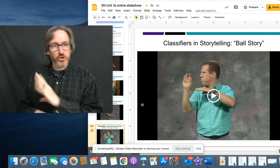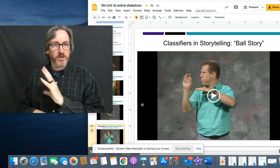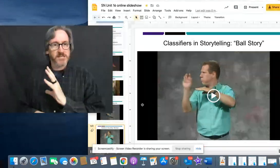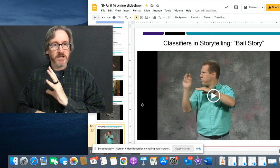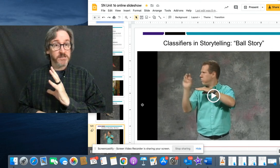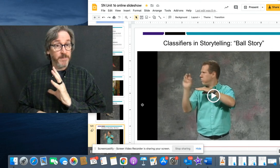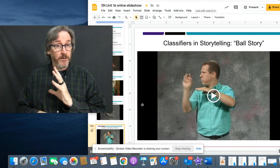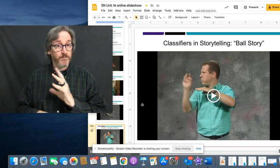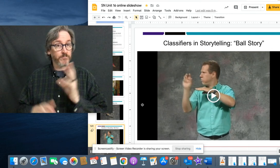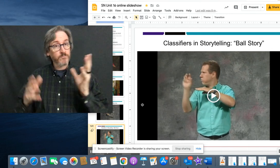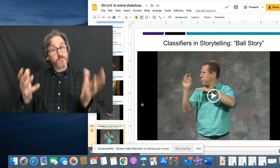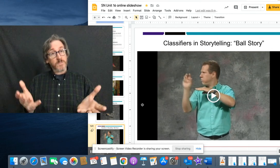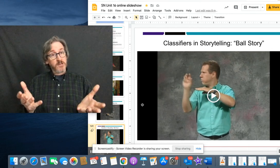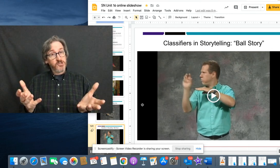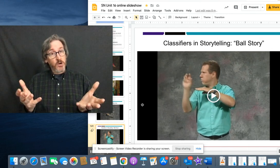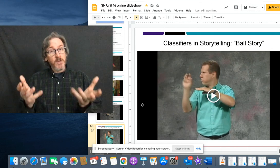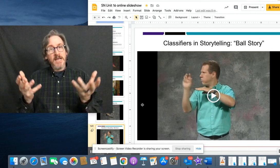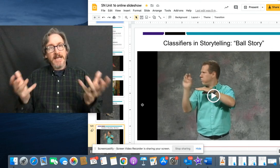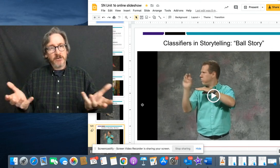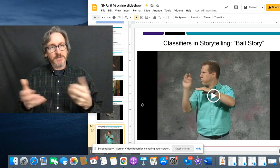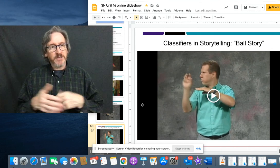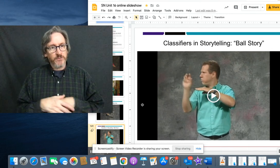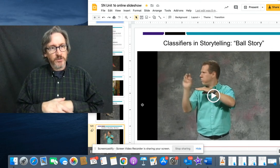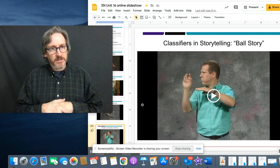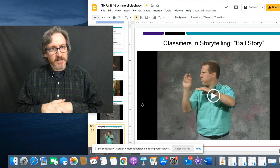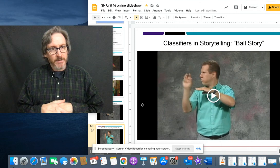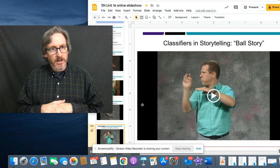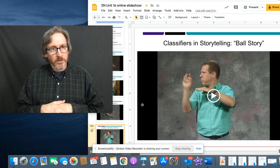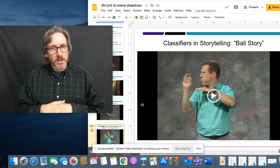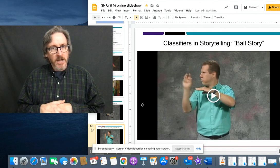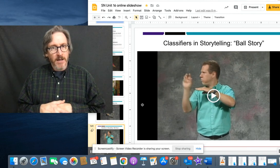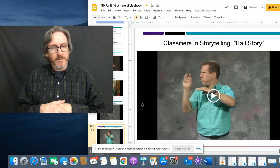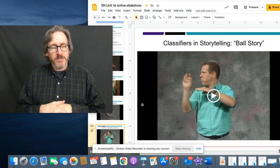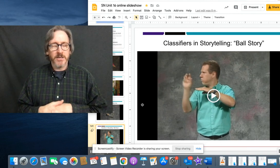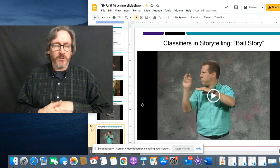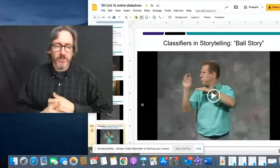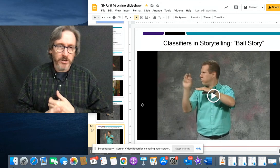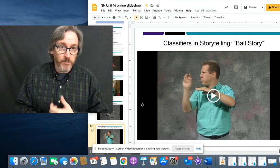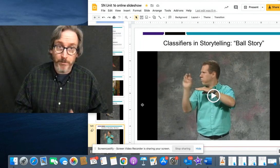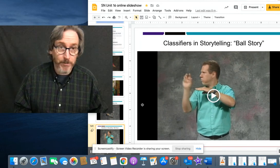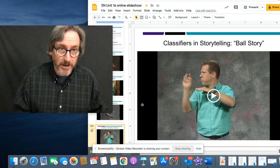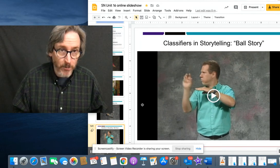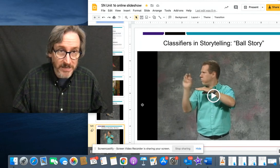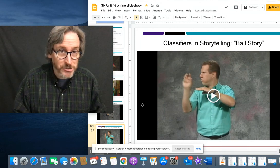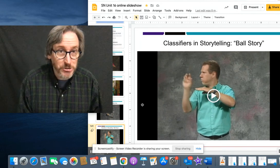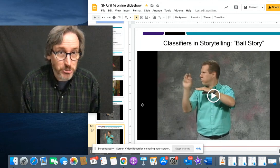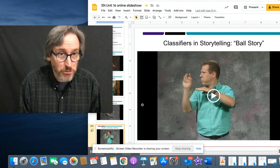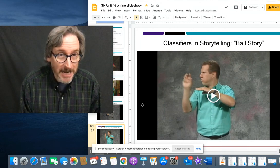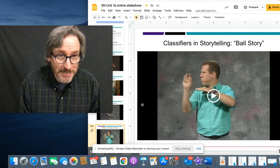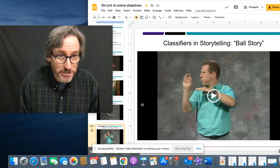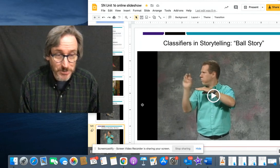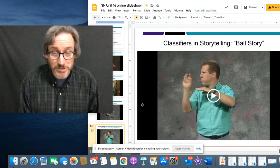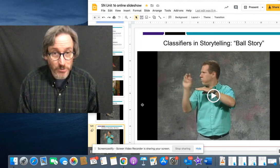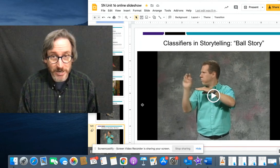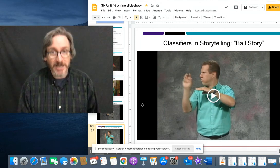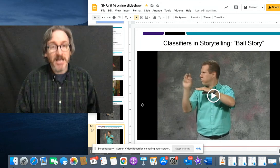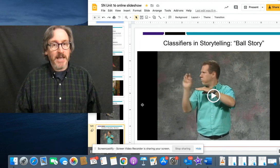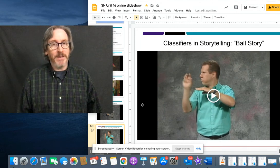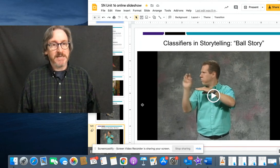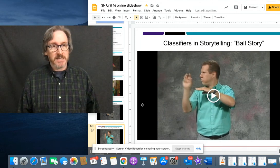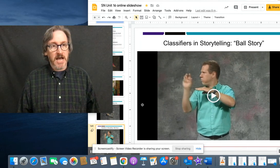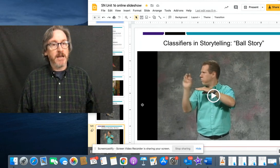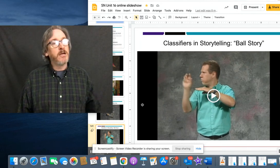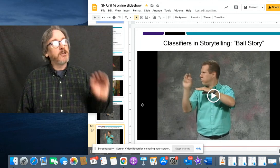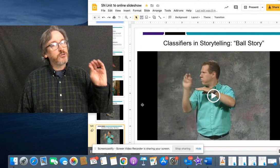the story is clear as a bell. So here's something for you to think about. You know, by all means, try to do the story,